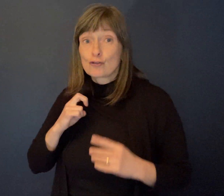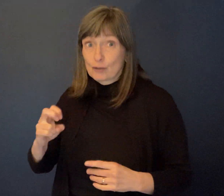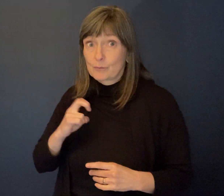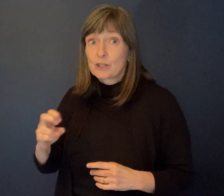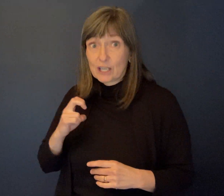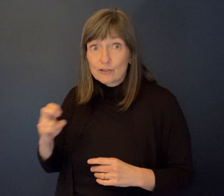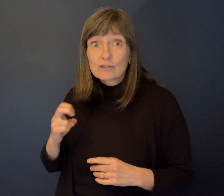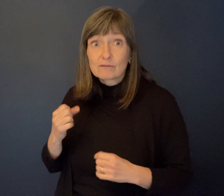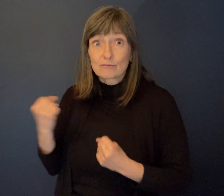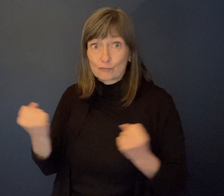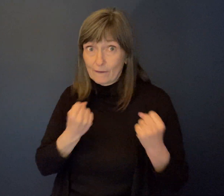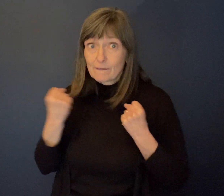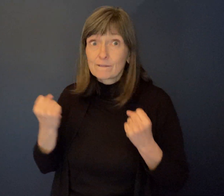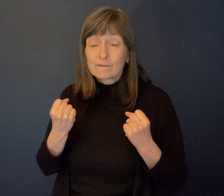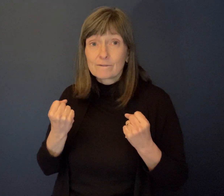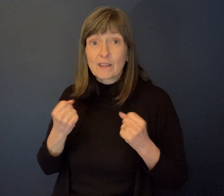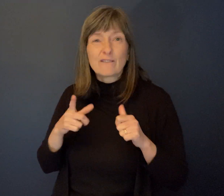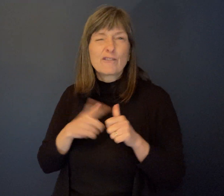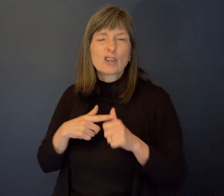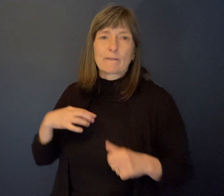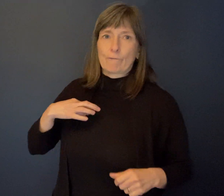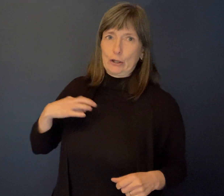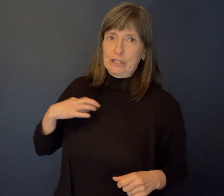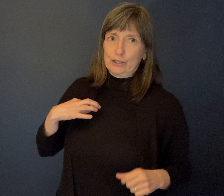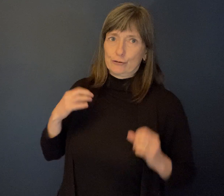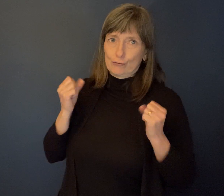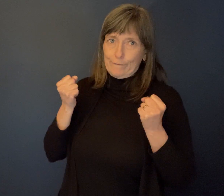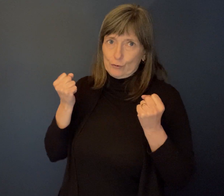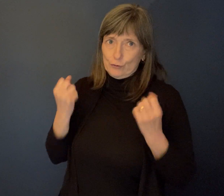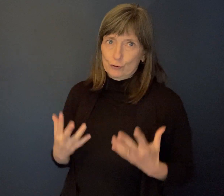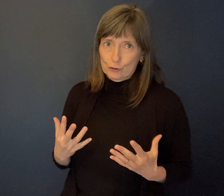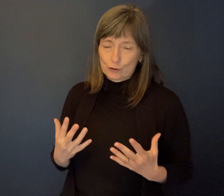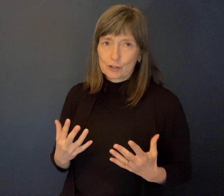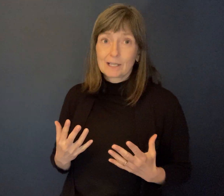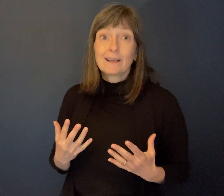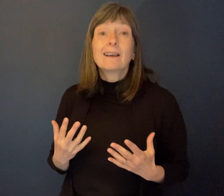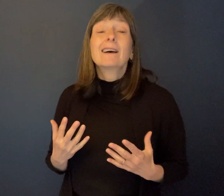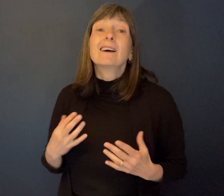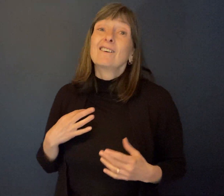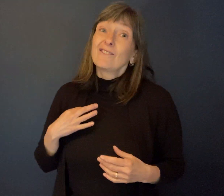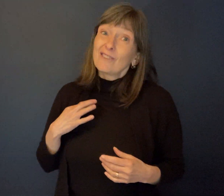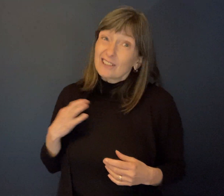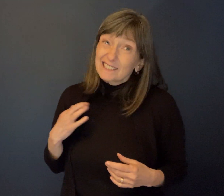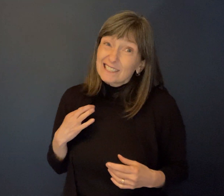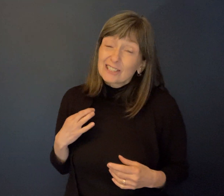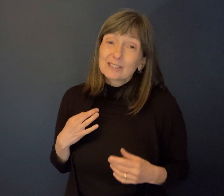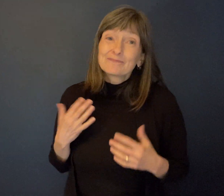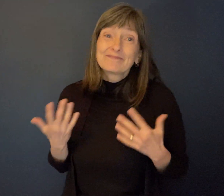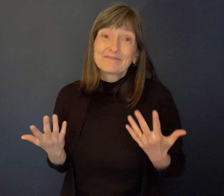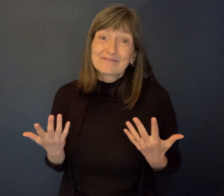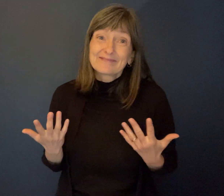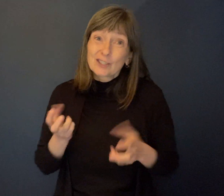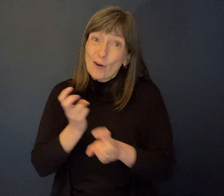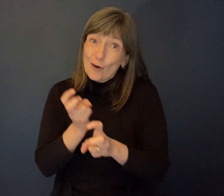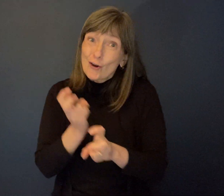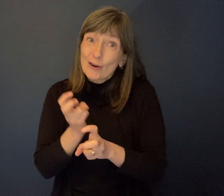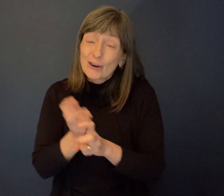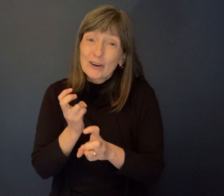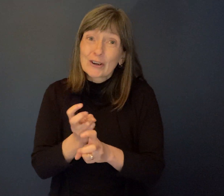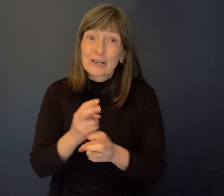beginning, it was on a volunteer basis. Now, volunteer basis is pretty challenging because you're looking at drivers